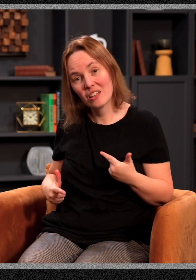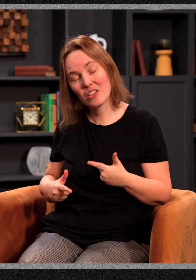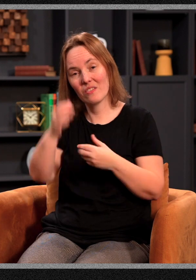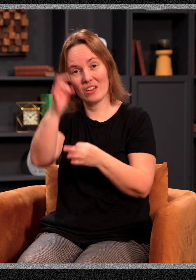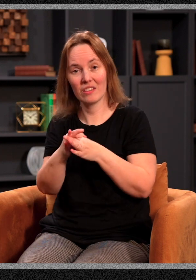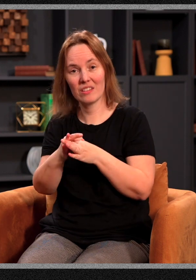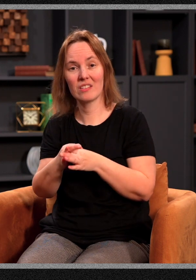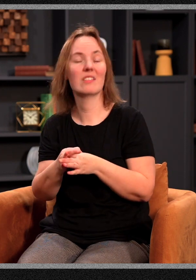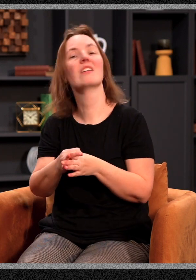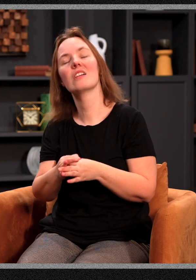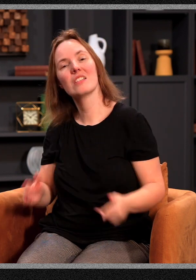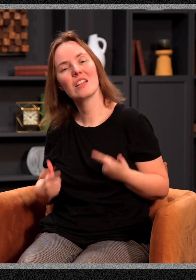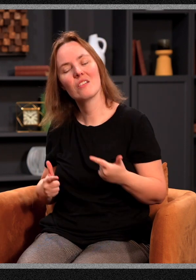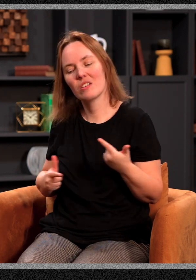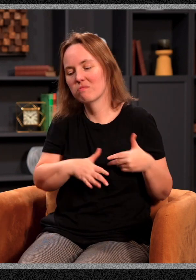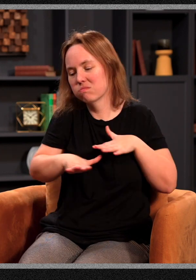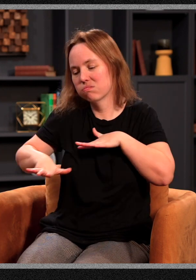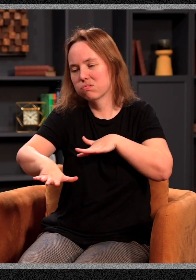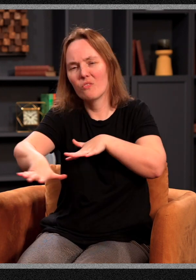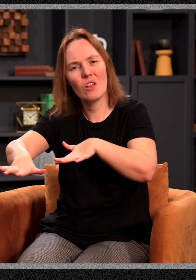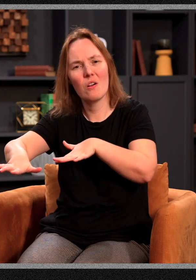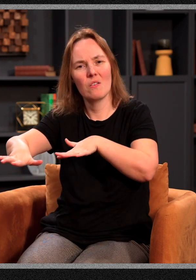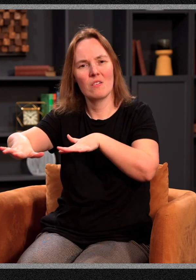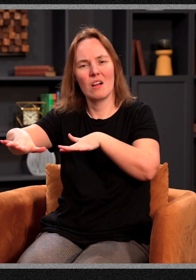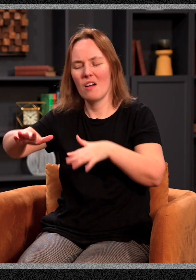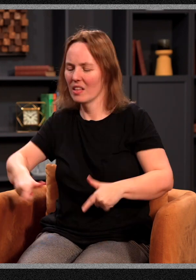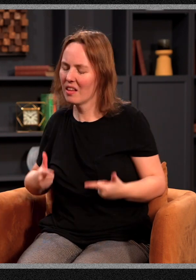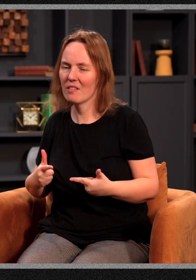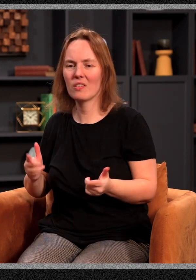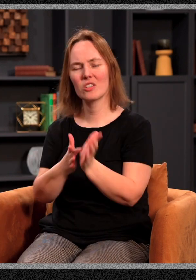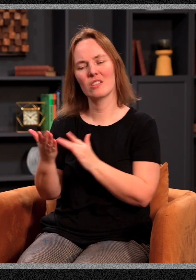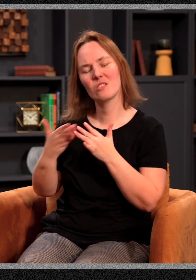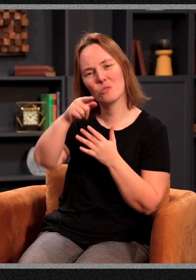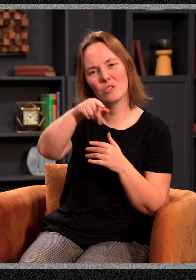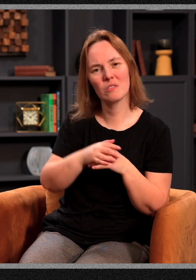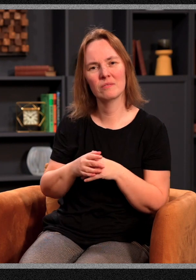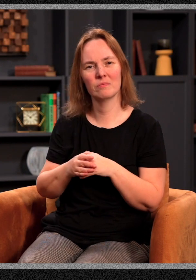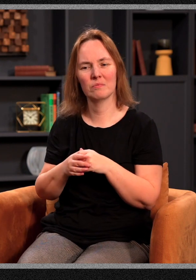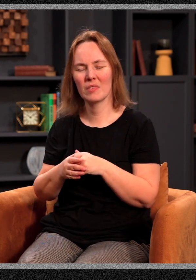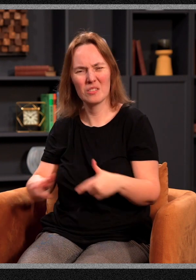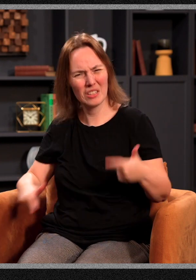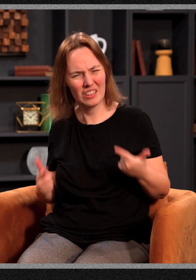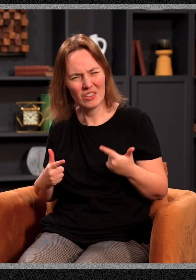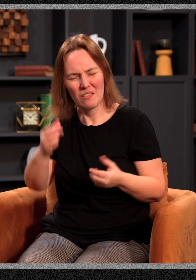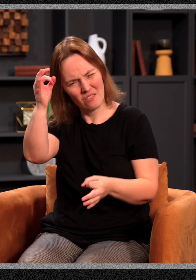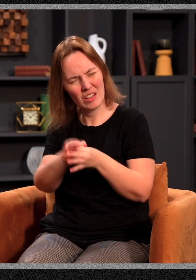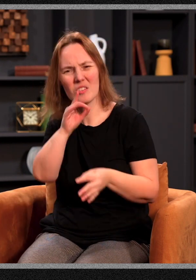faith is a living flow of the life of Jesus through you. That's what a living faith really